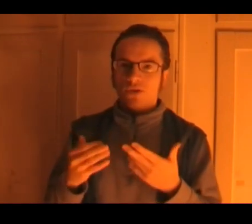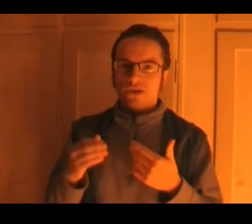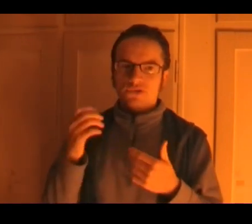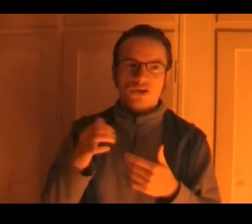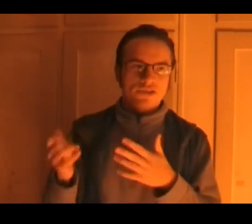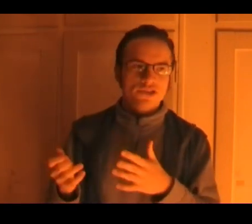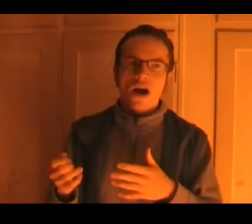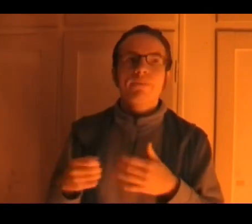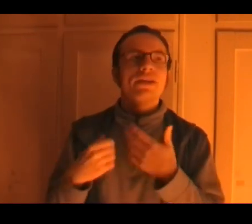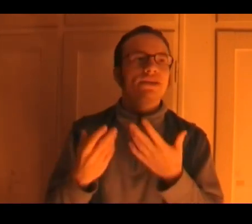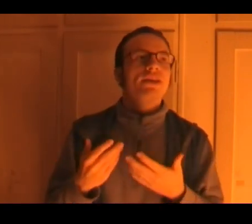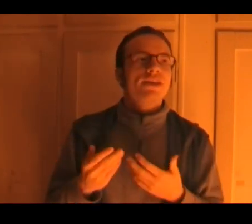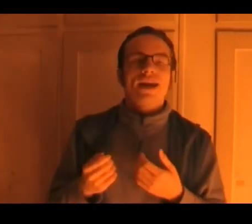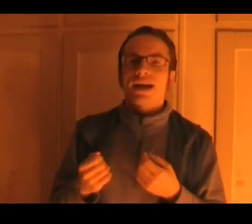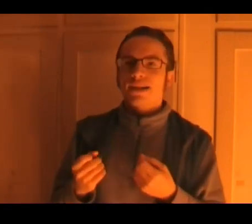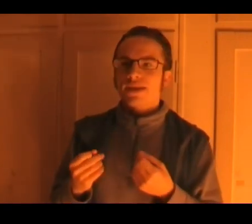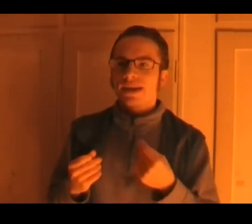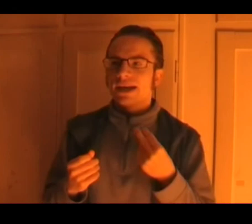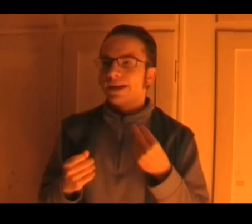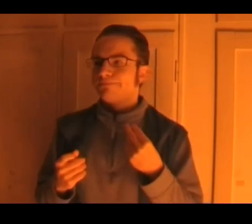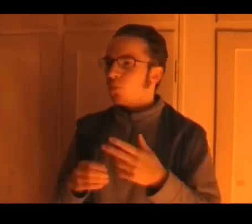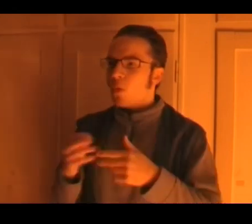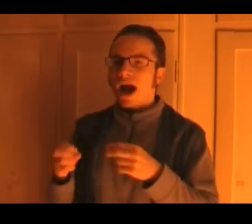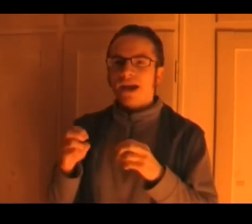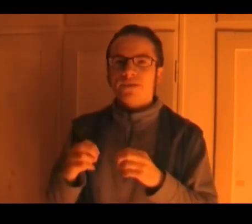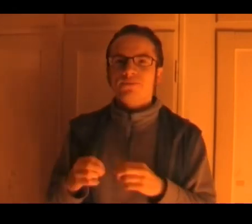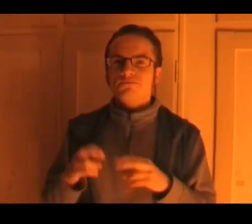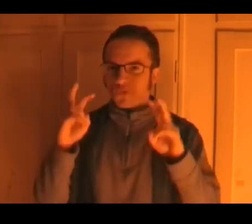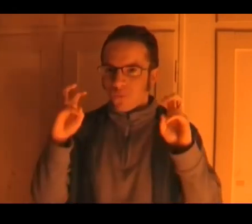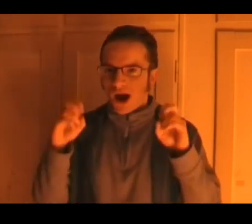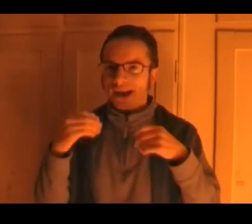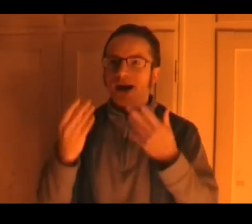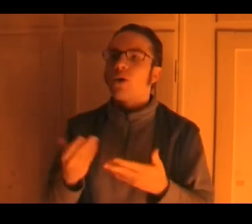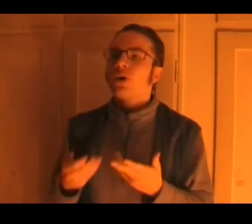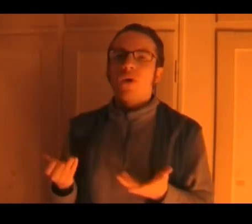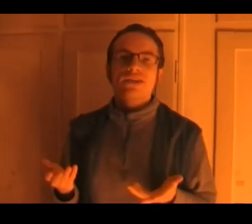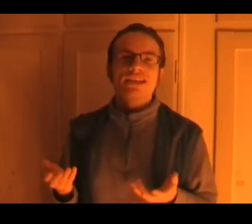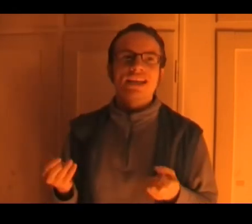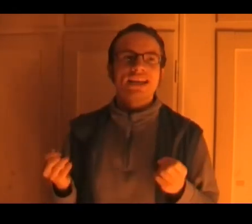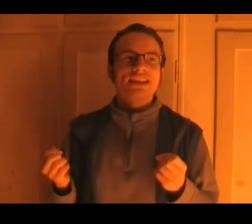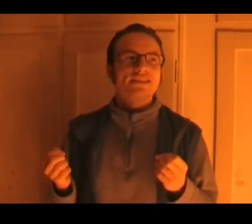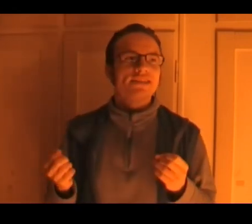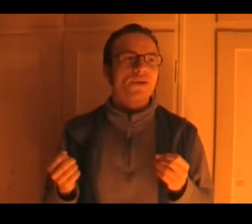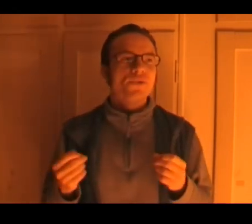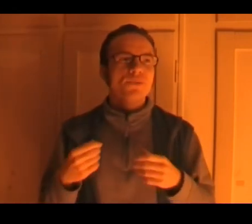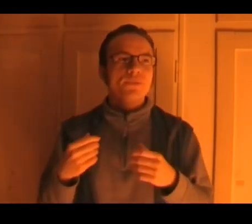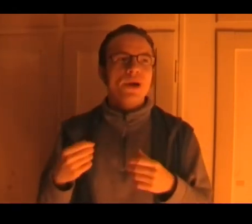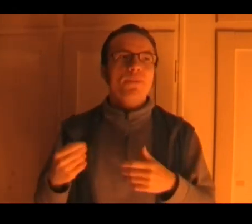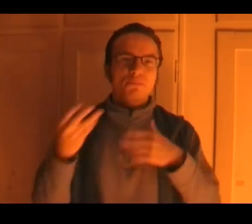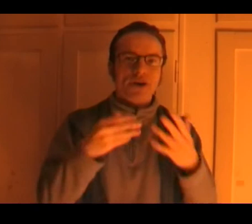you know start and stop and that kind of thing um why why are we watching it it you know who put